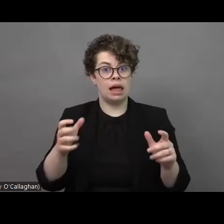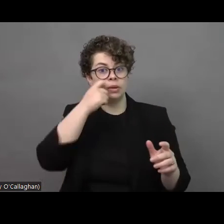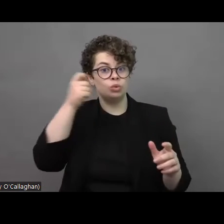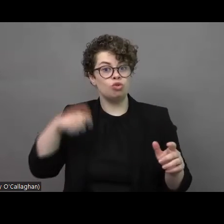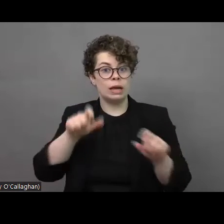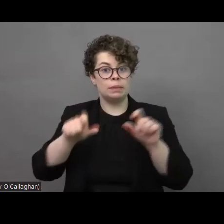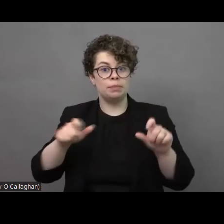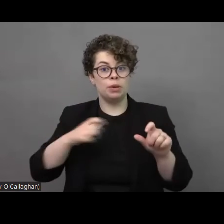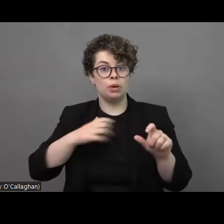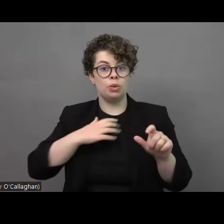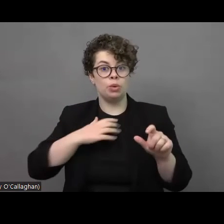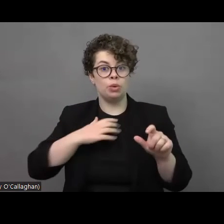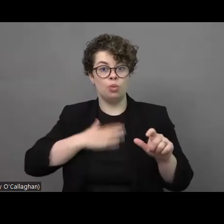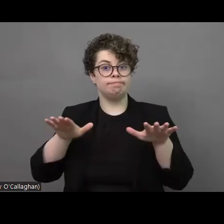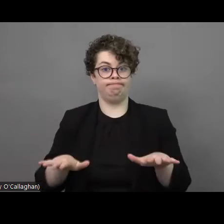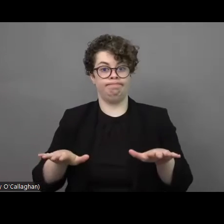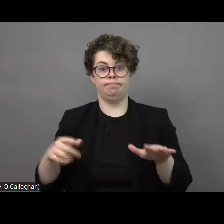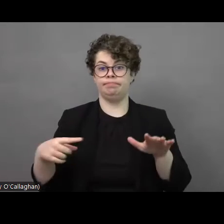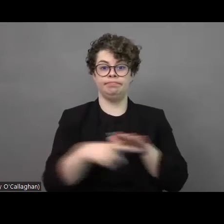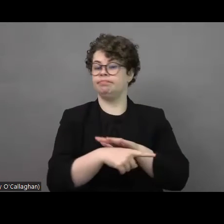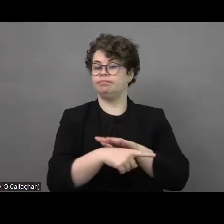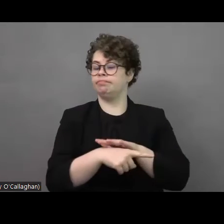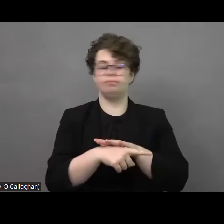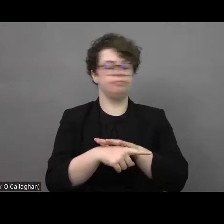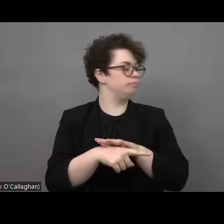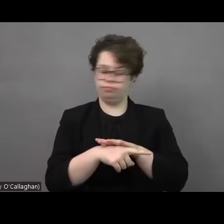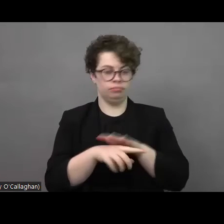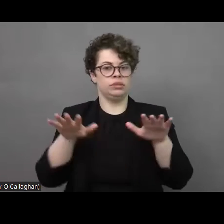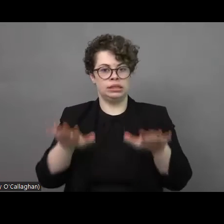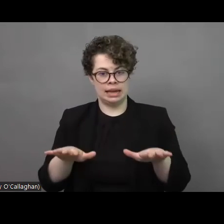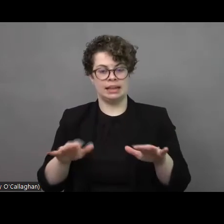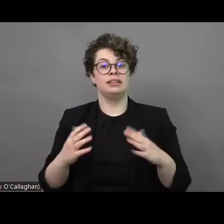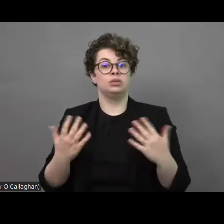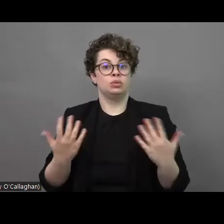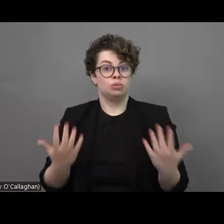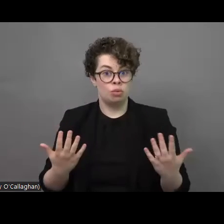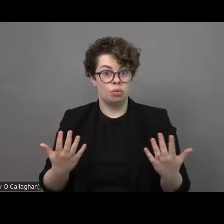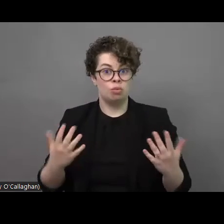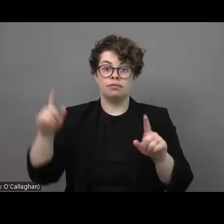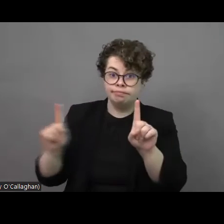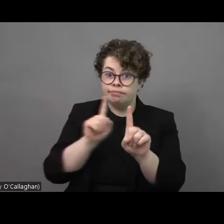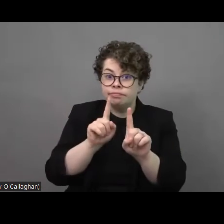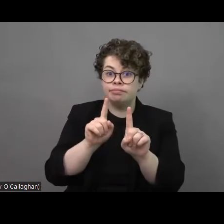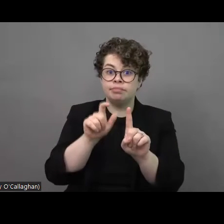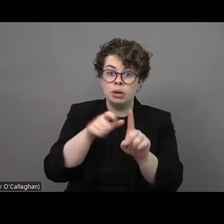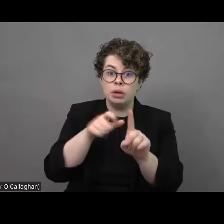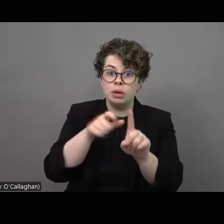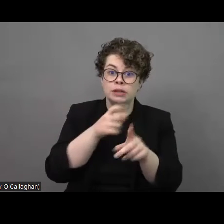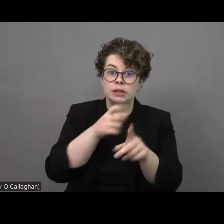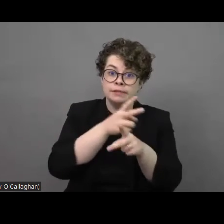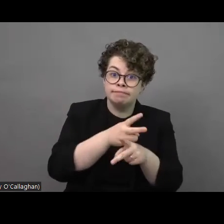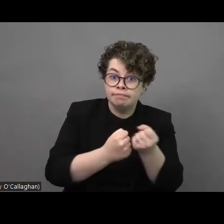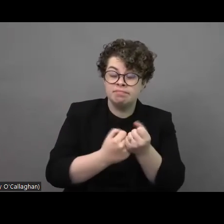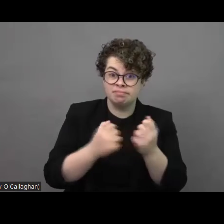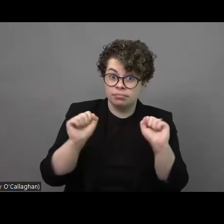stay in Ukraine Razia you talked about the need for personal assistance is that possible right now are there